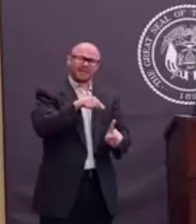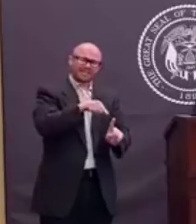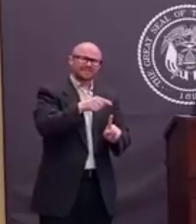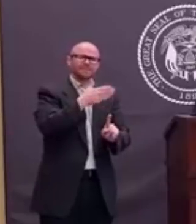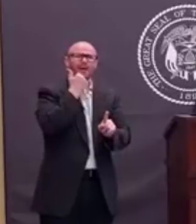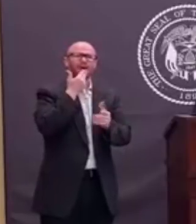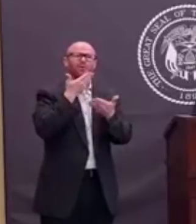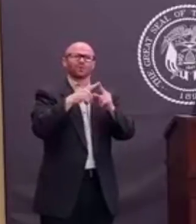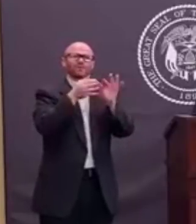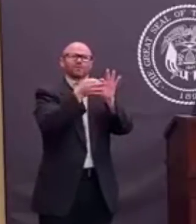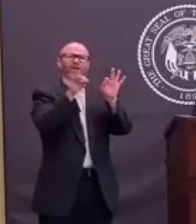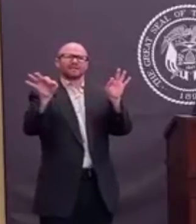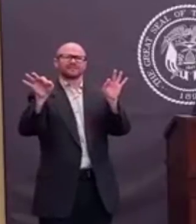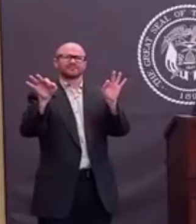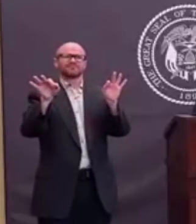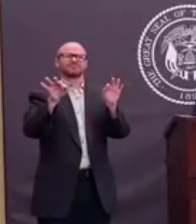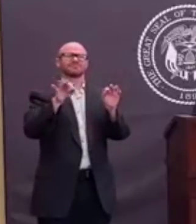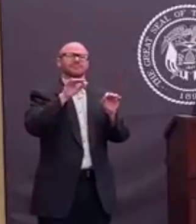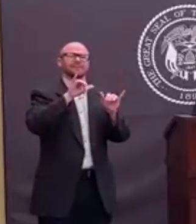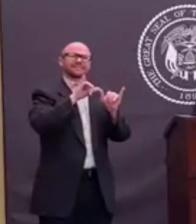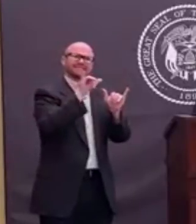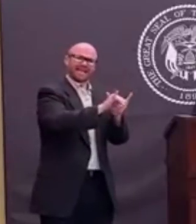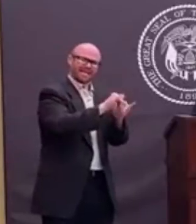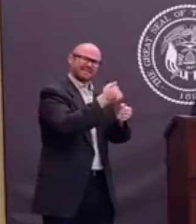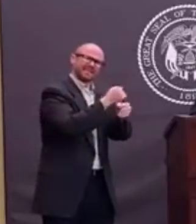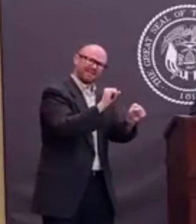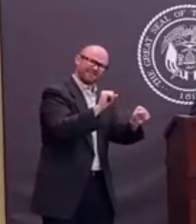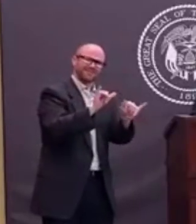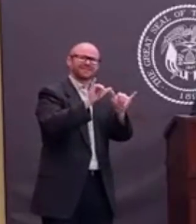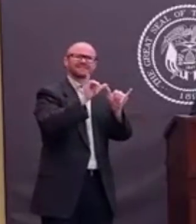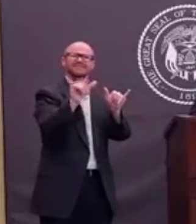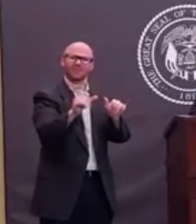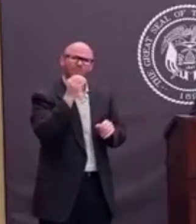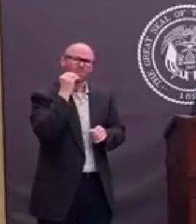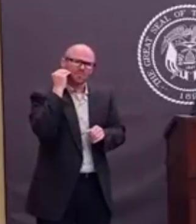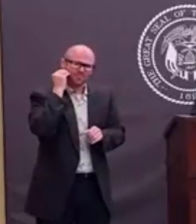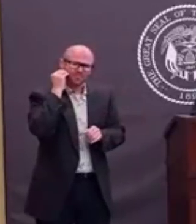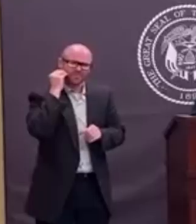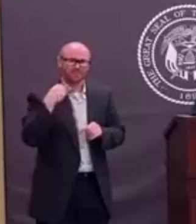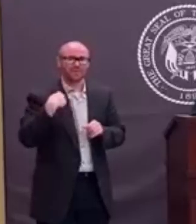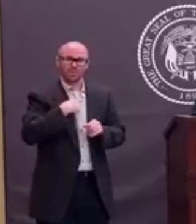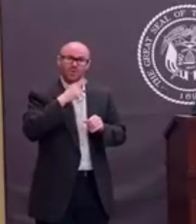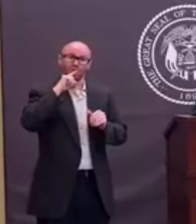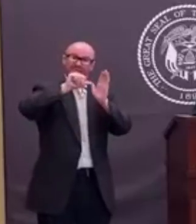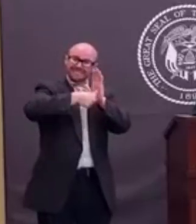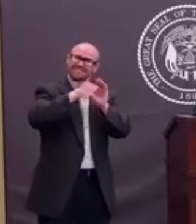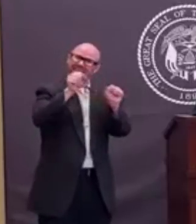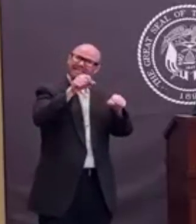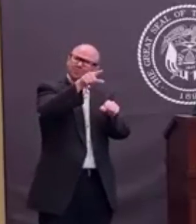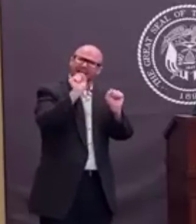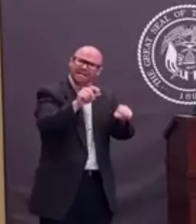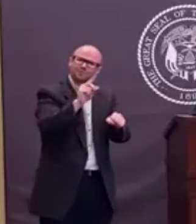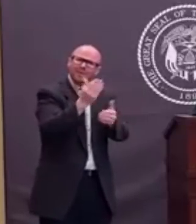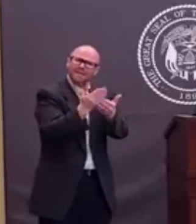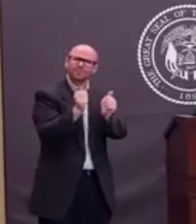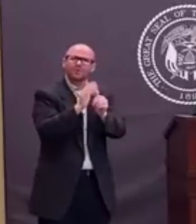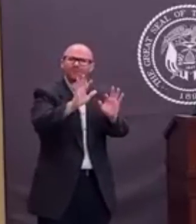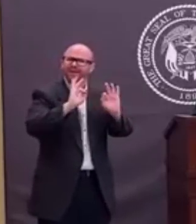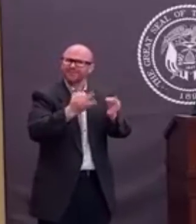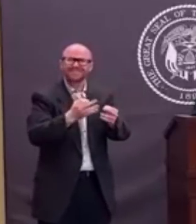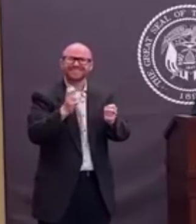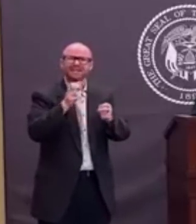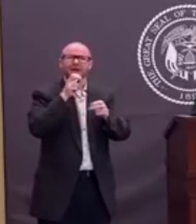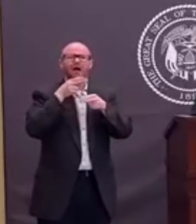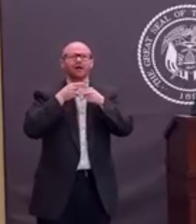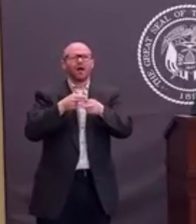phrase it. We know that there are things that you can do. We're kind of emphasizing what you can do as opposed to your quarantine